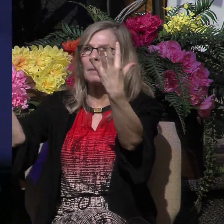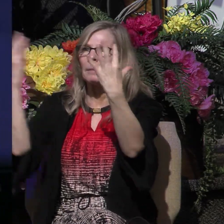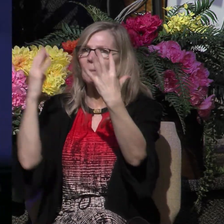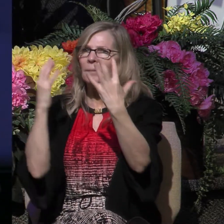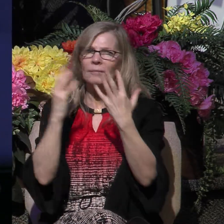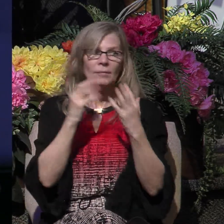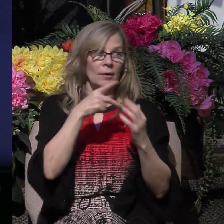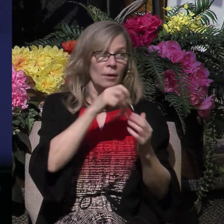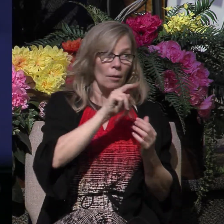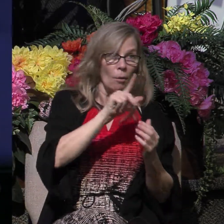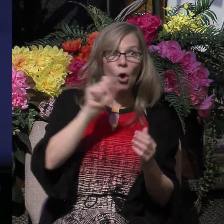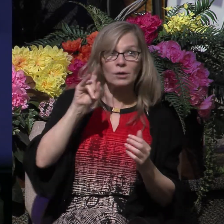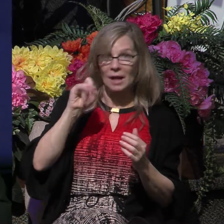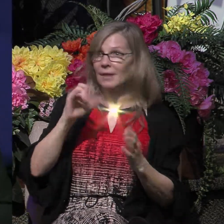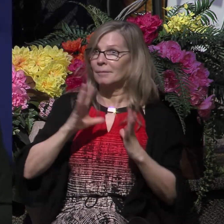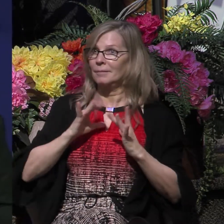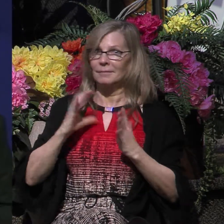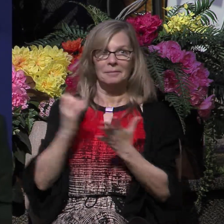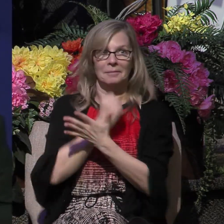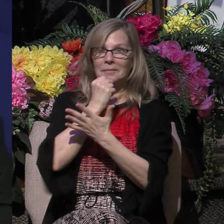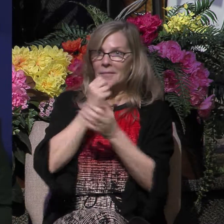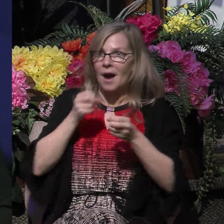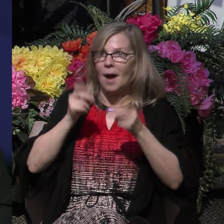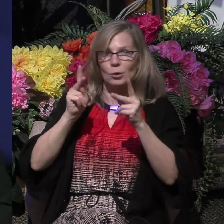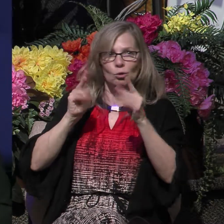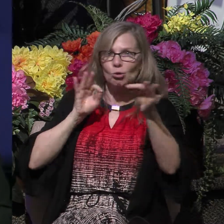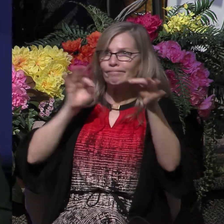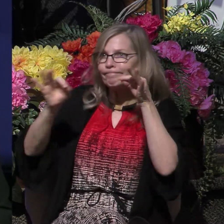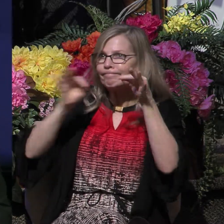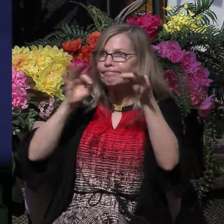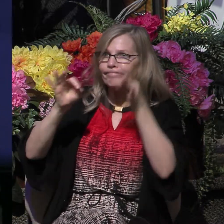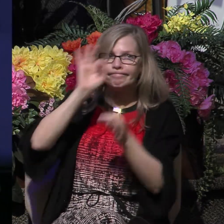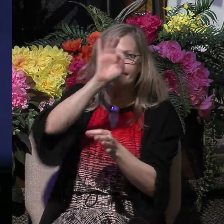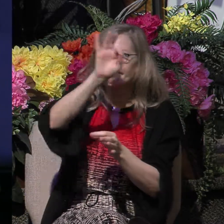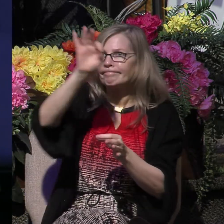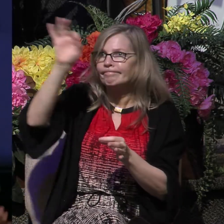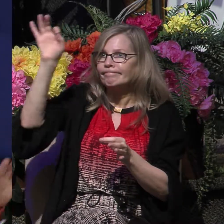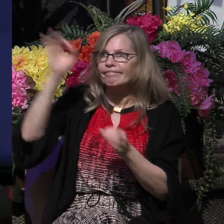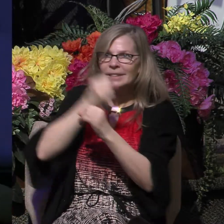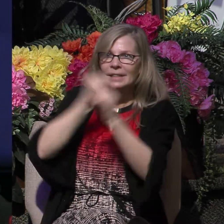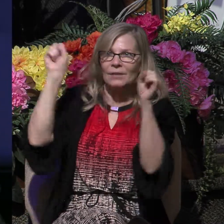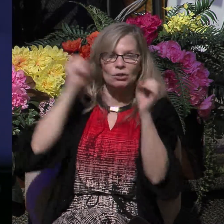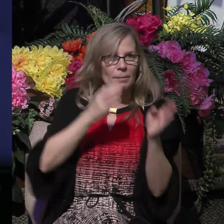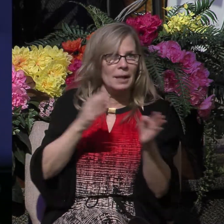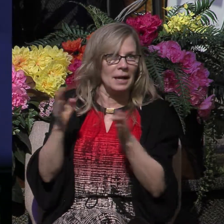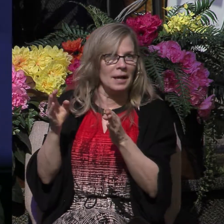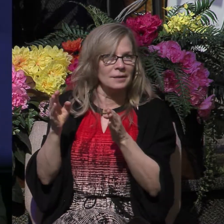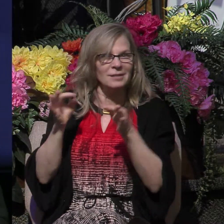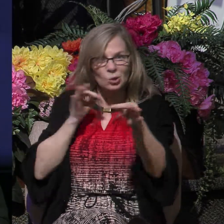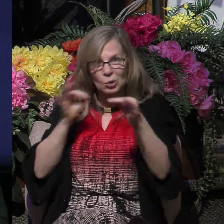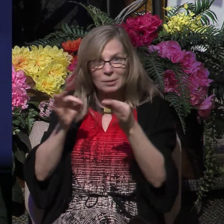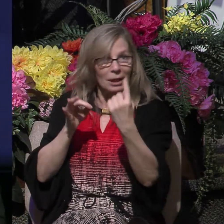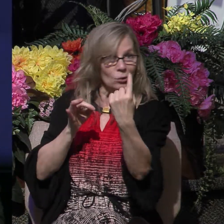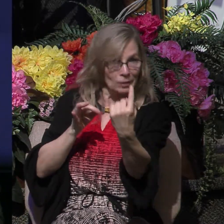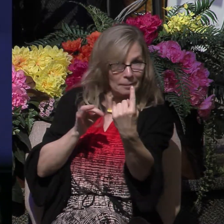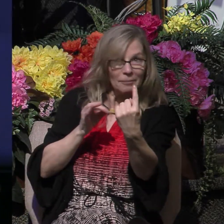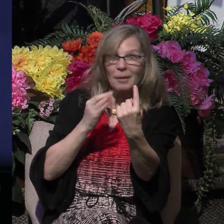Paul and Silas then had the opportunity to explain more fully the plan of salvation, not only to him, but to also to his entire